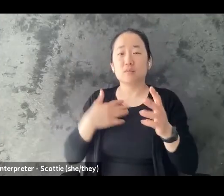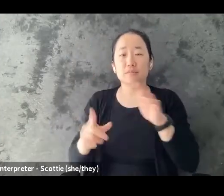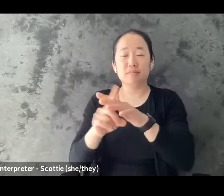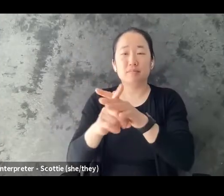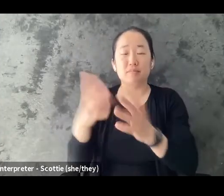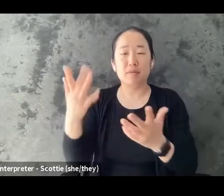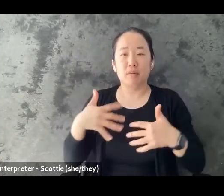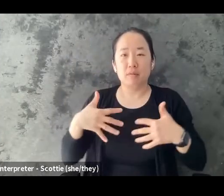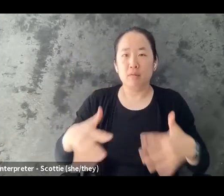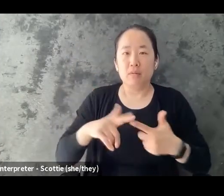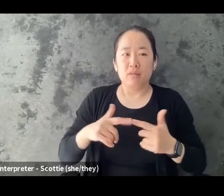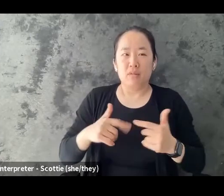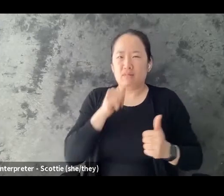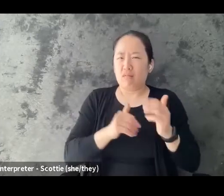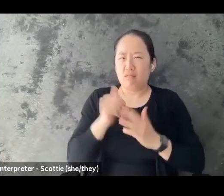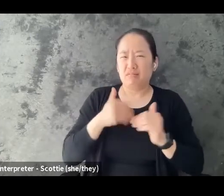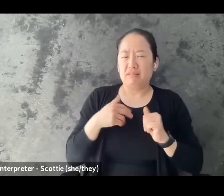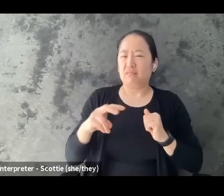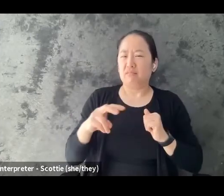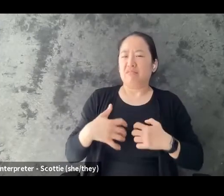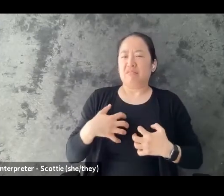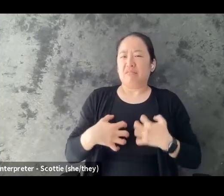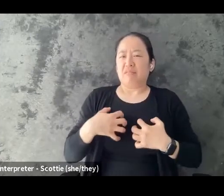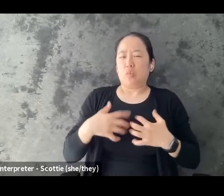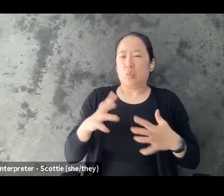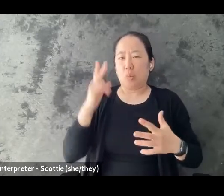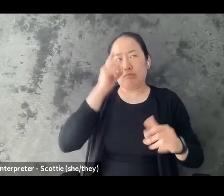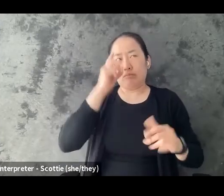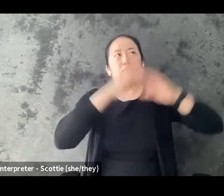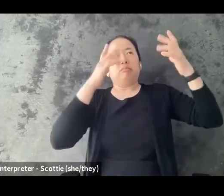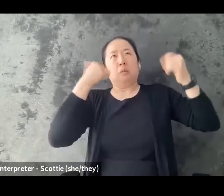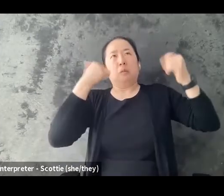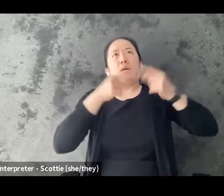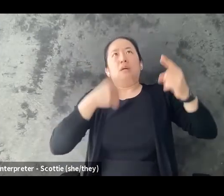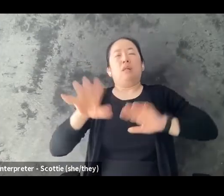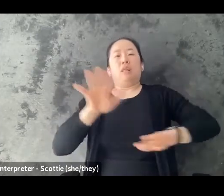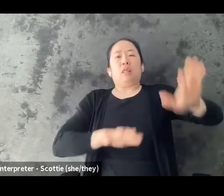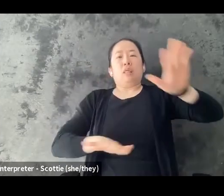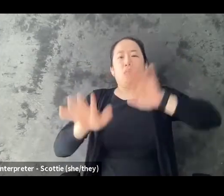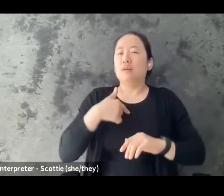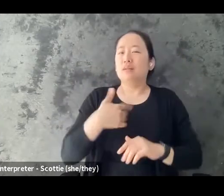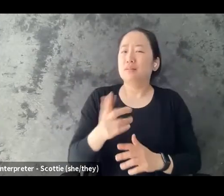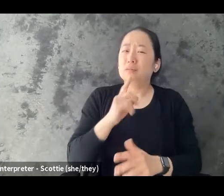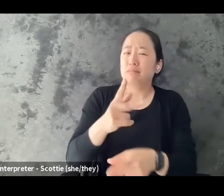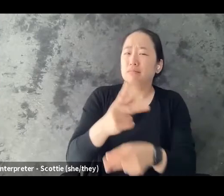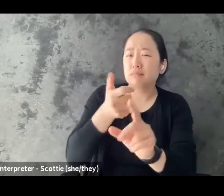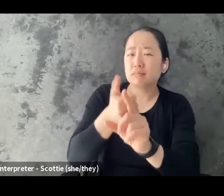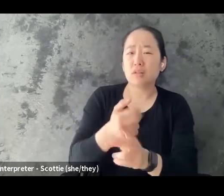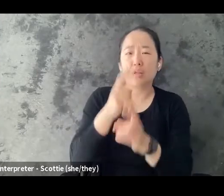or troubling emotions or memories. So we encourage you to take care of yourself, to honor your needs, and know that you can always step